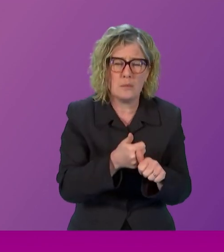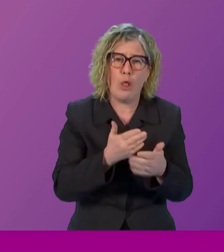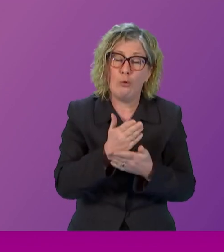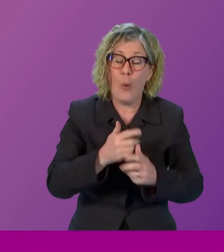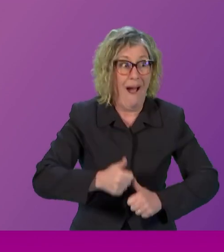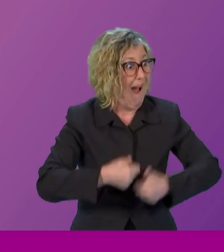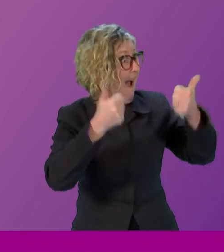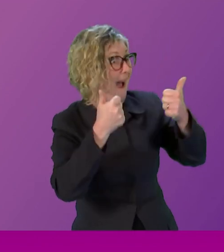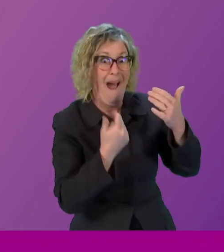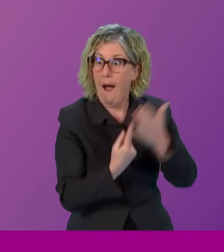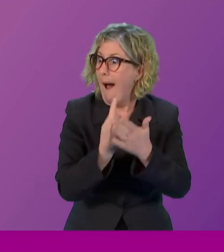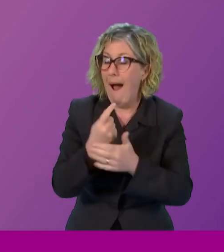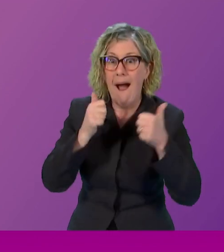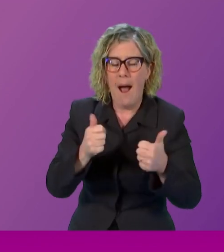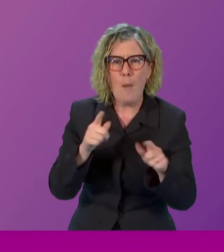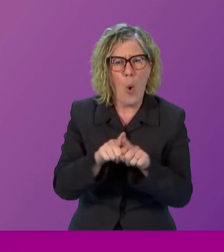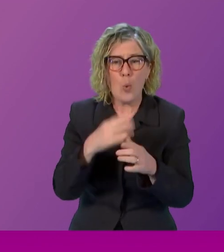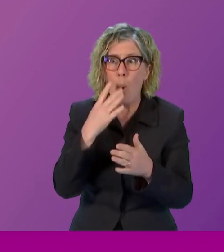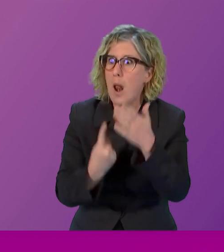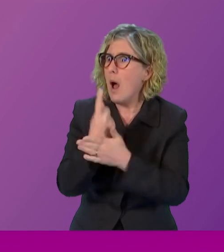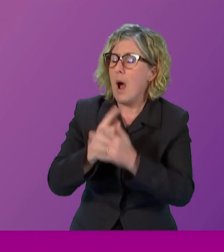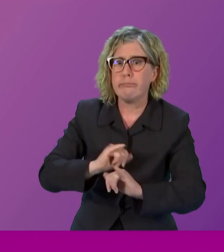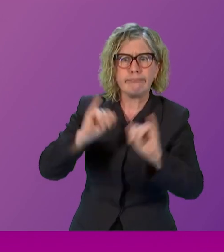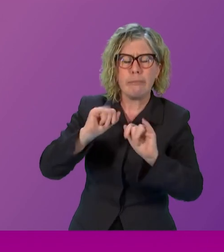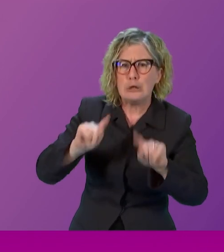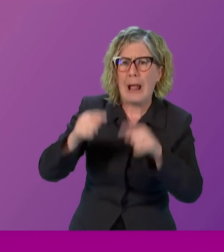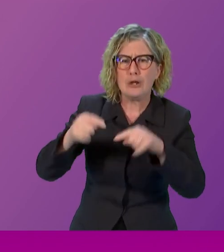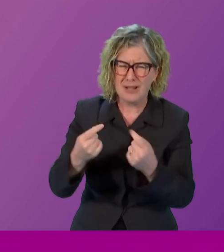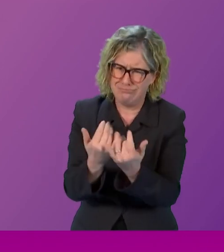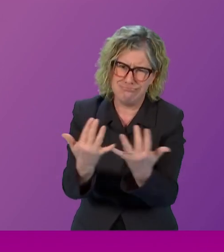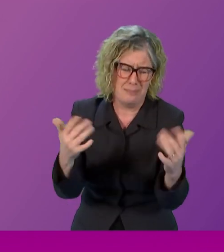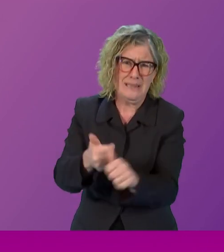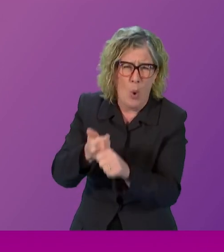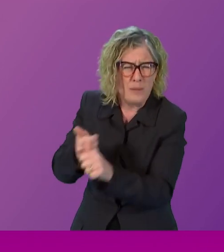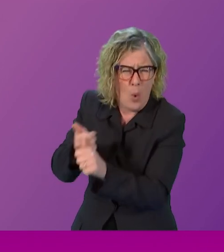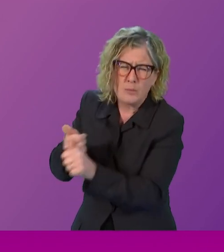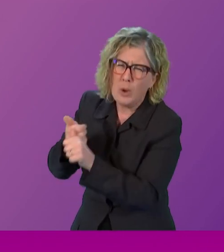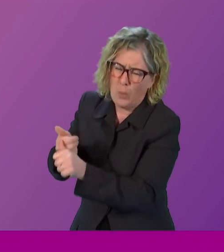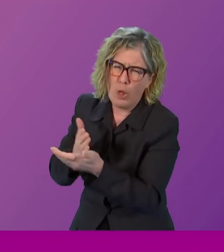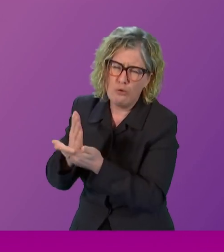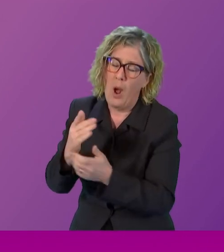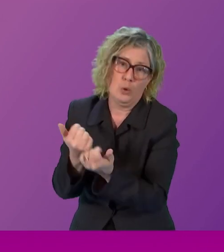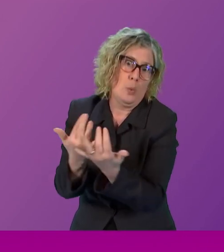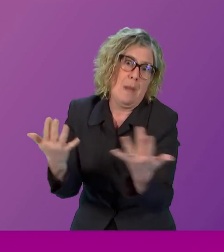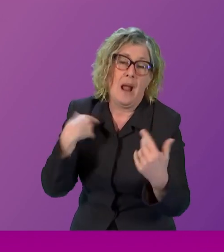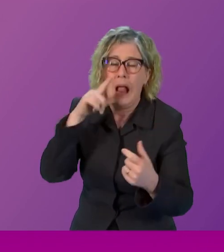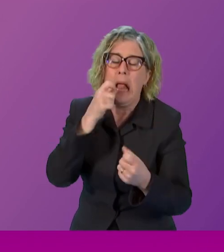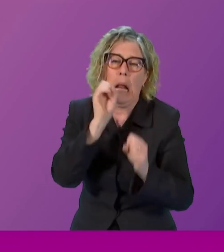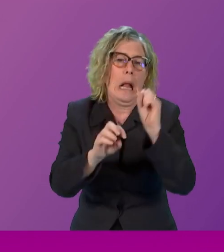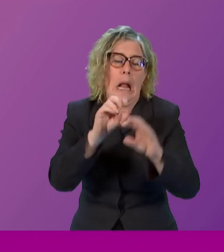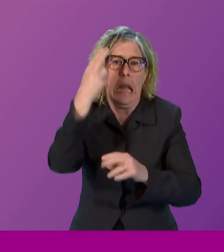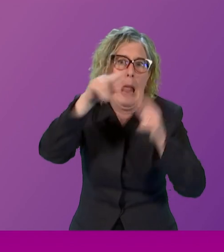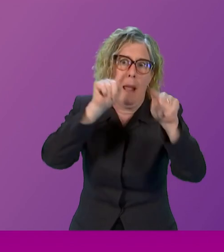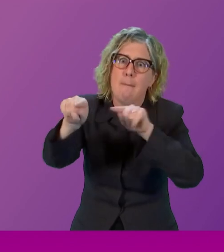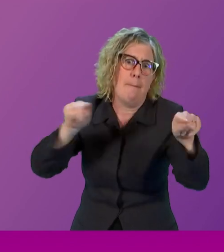during very, very challenging times. And they are too many for me to mention right now. But amongst